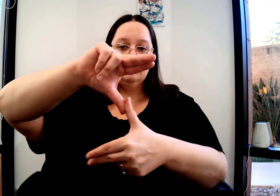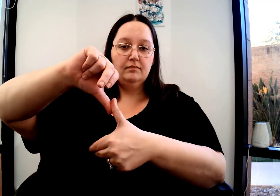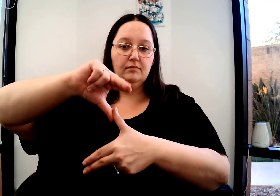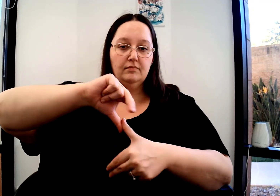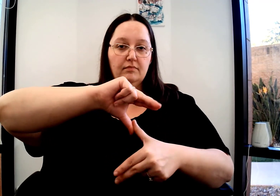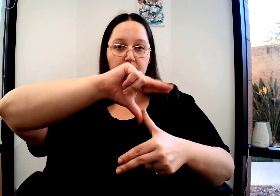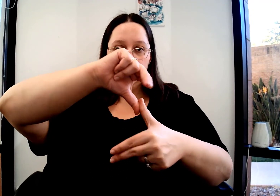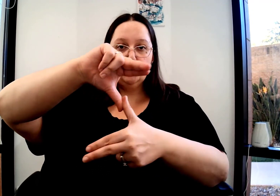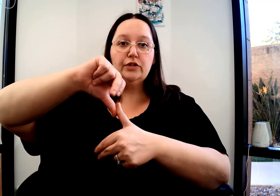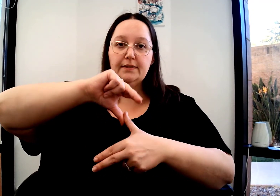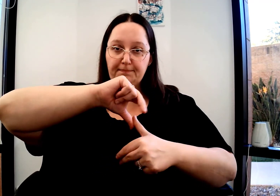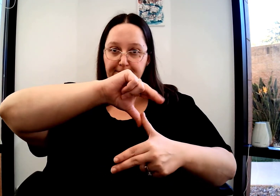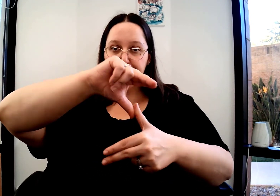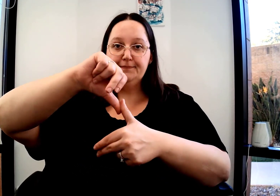You're going to wiggle them in circle.